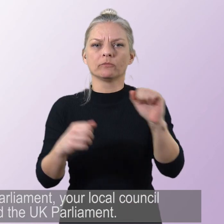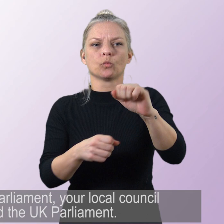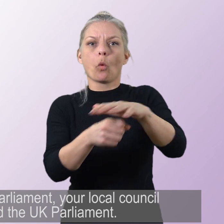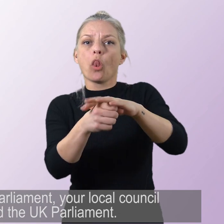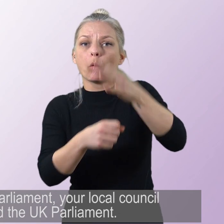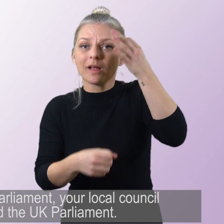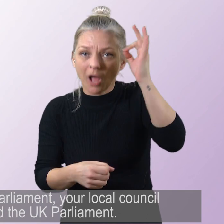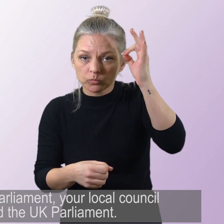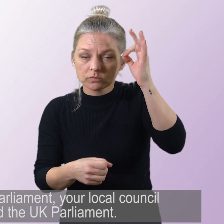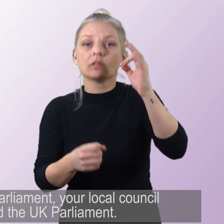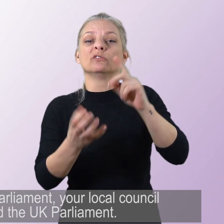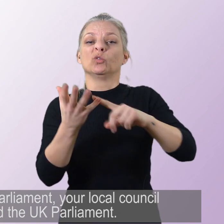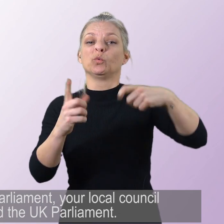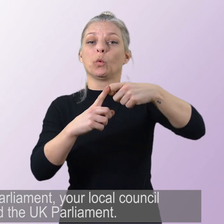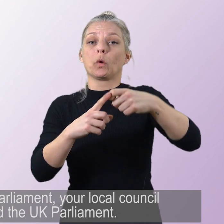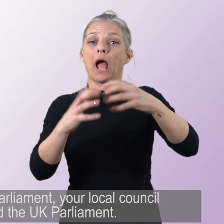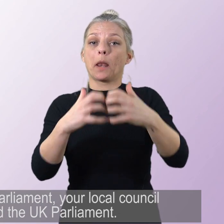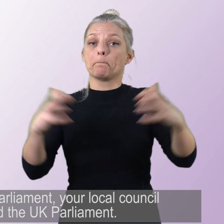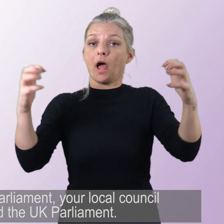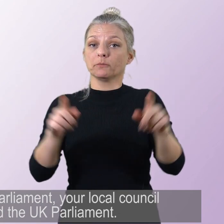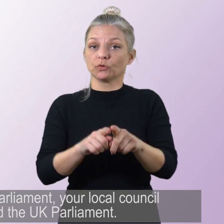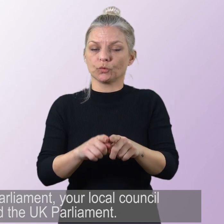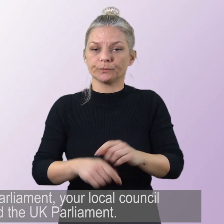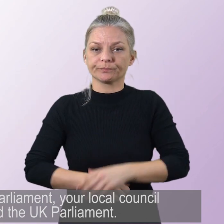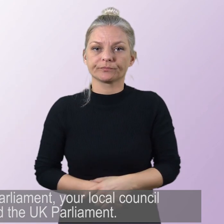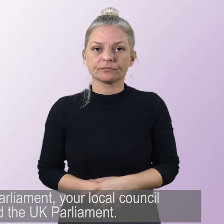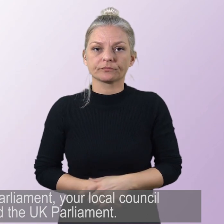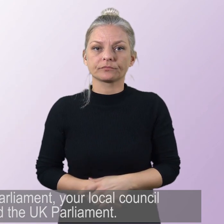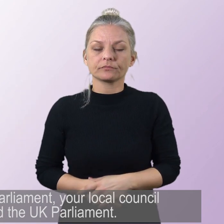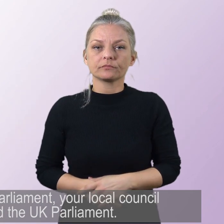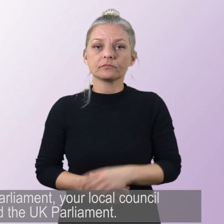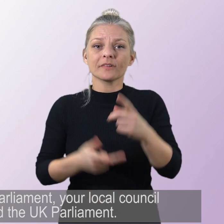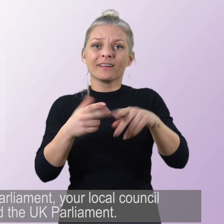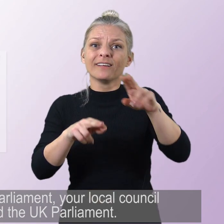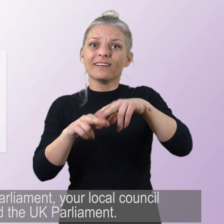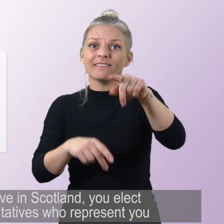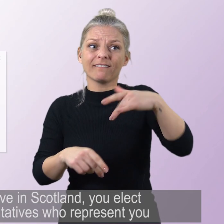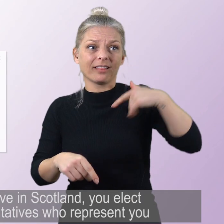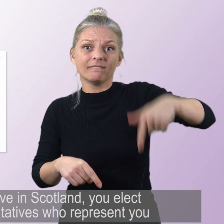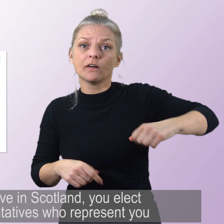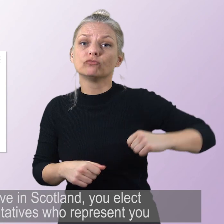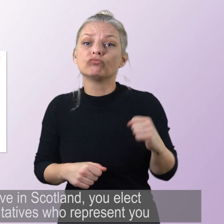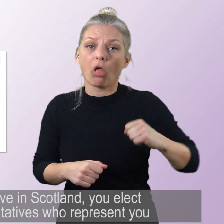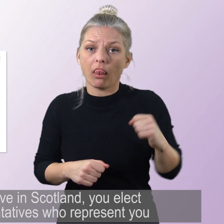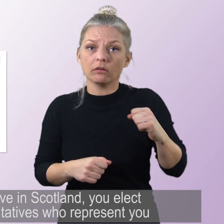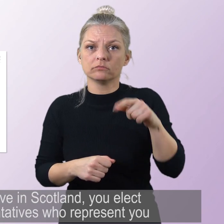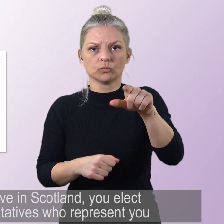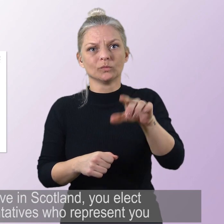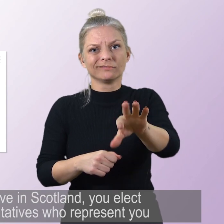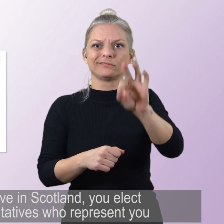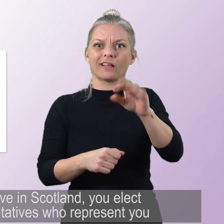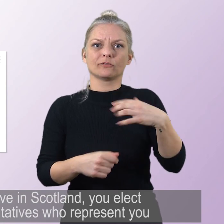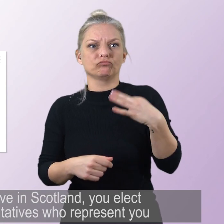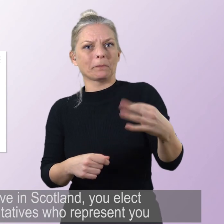your local council and the UK Parliament. If you live in Scotland, you elect